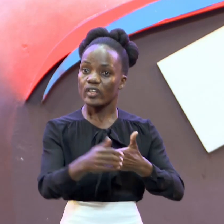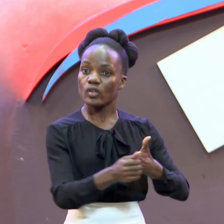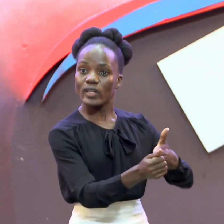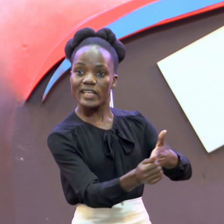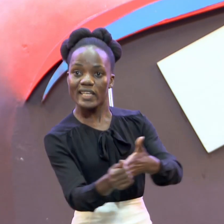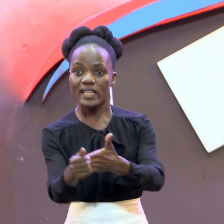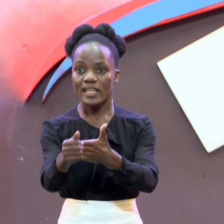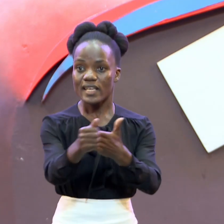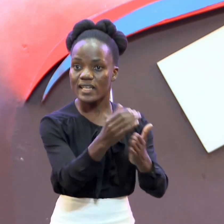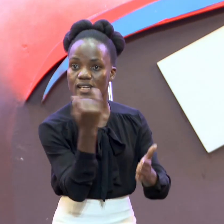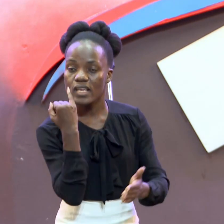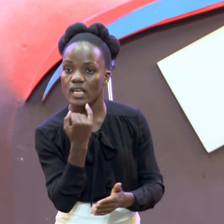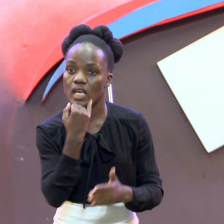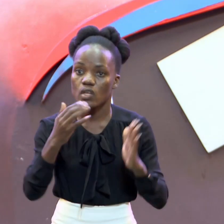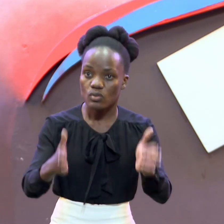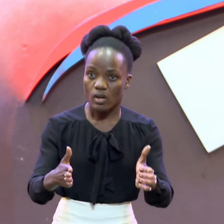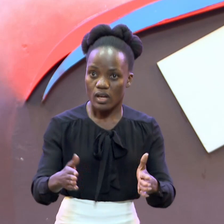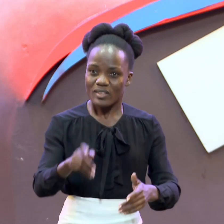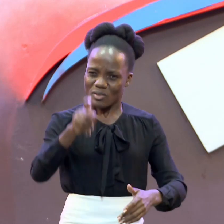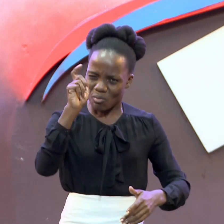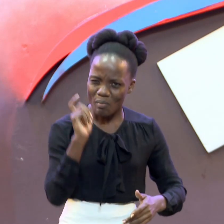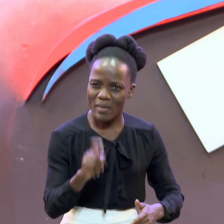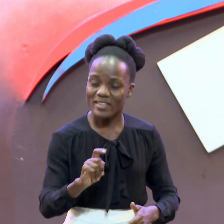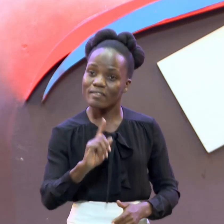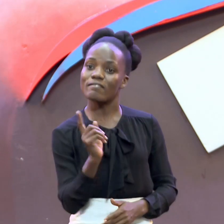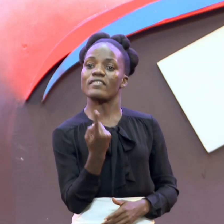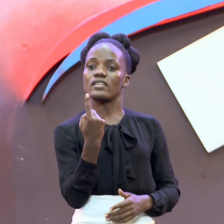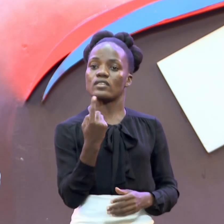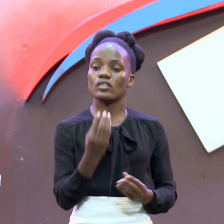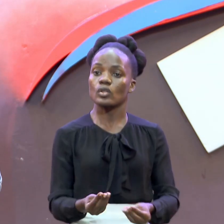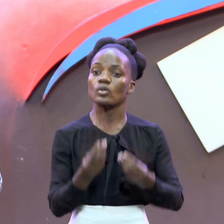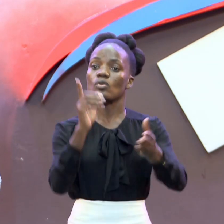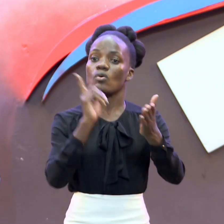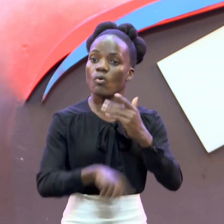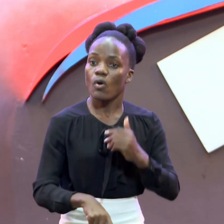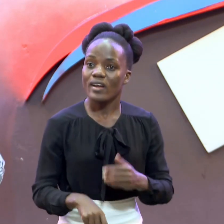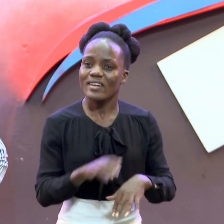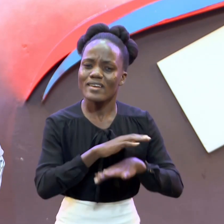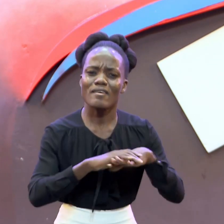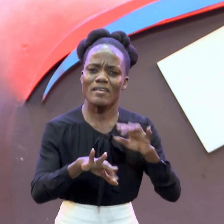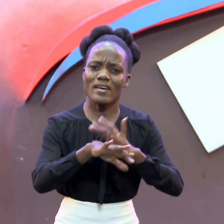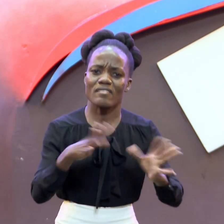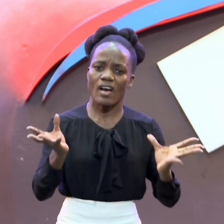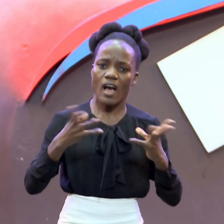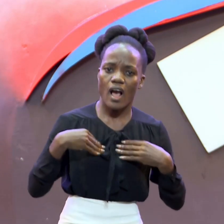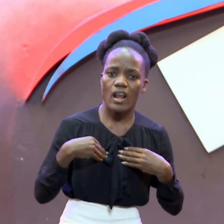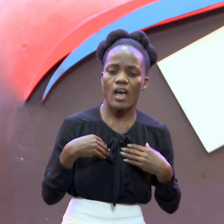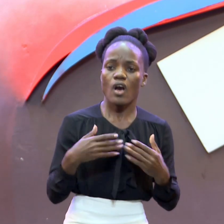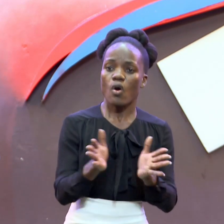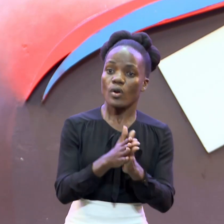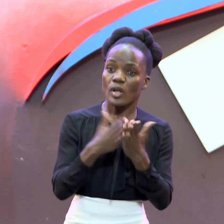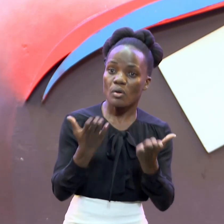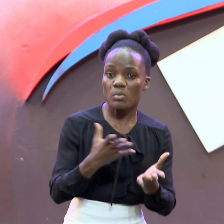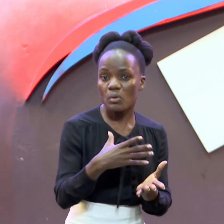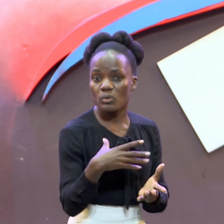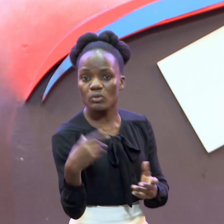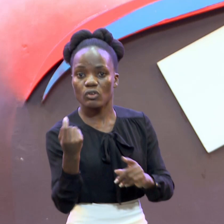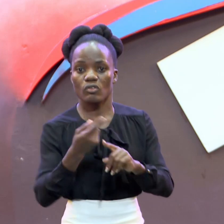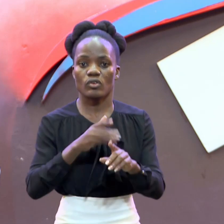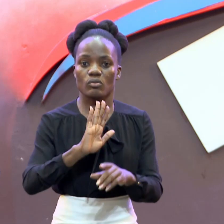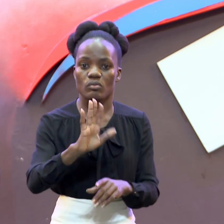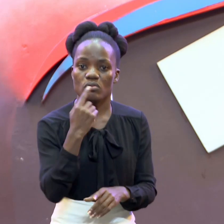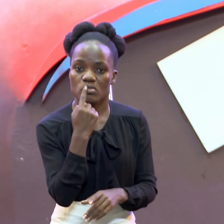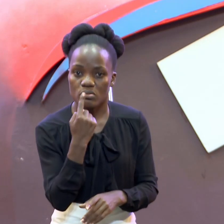Burden You ought Not to Allow this book To depart From Your mouth Which means